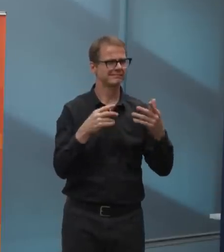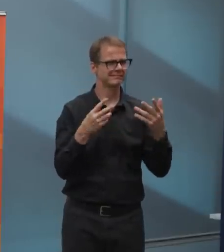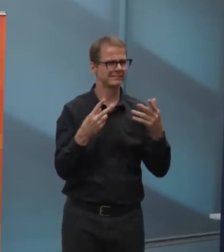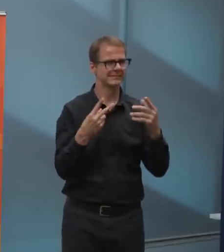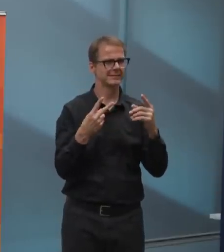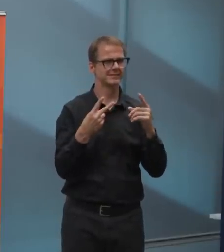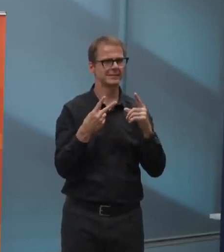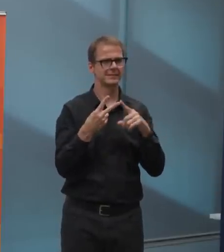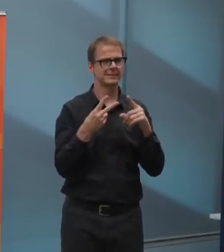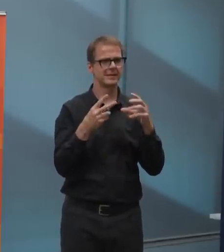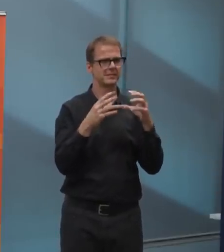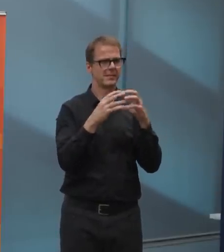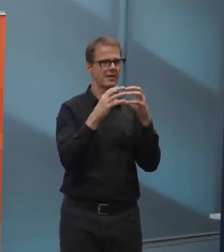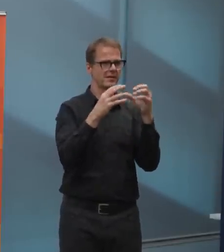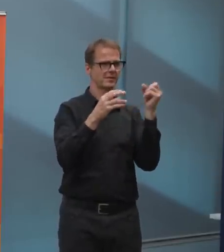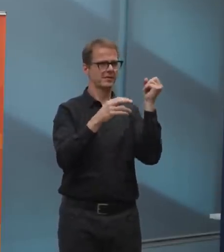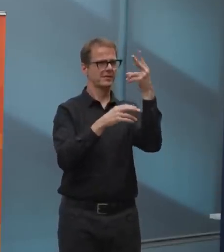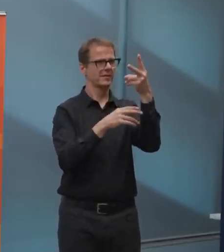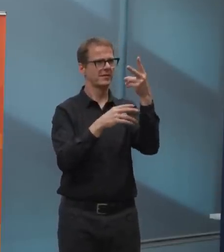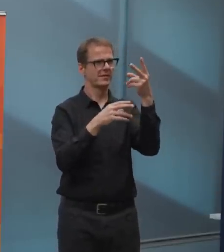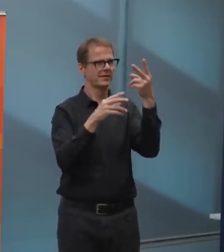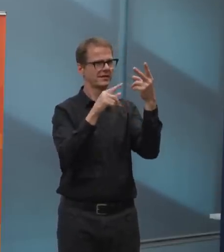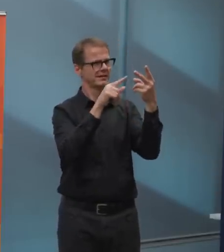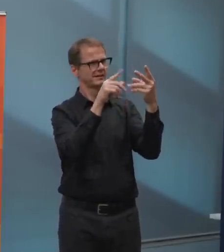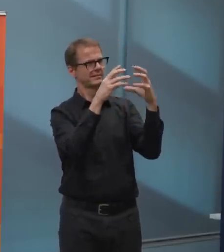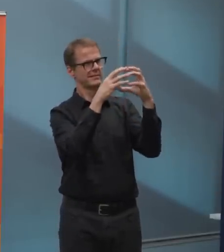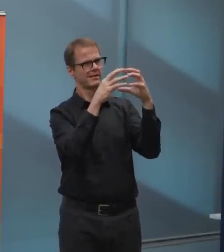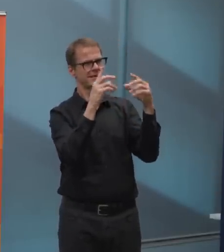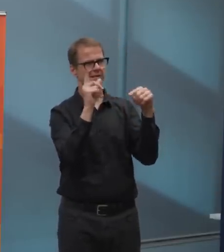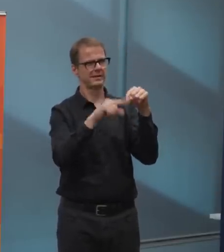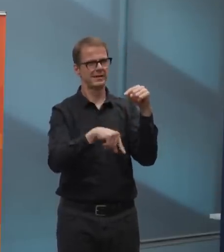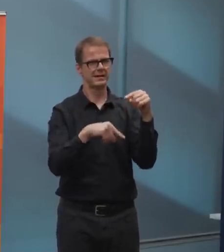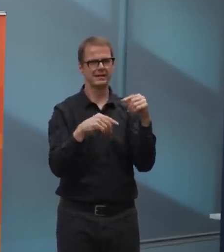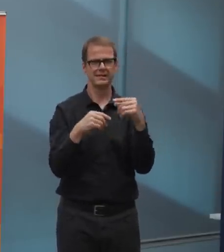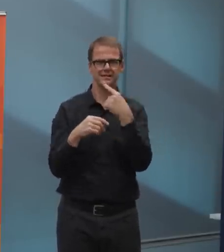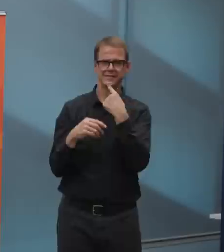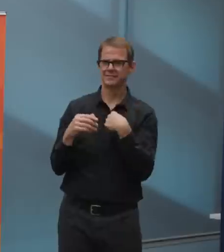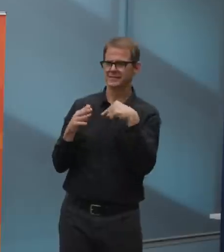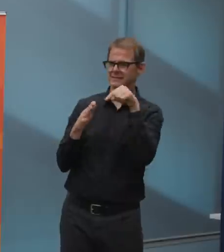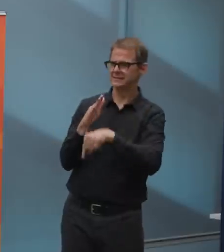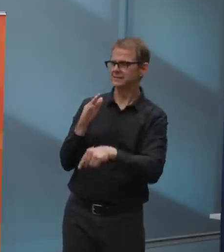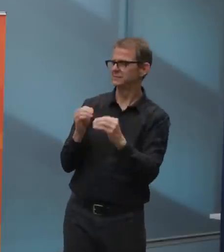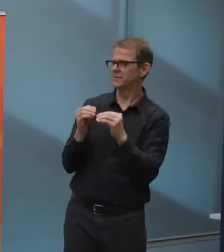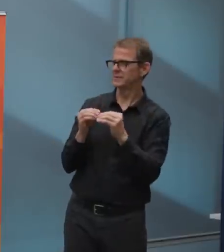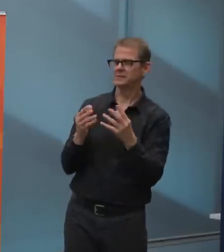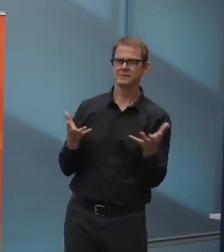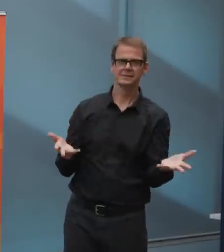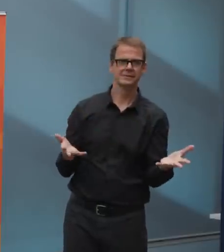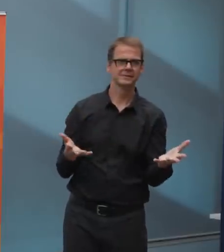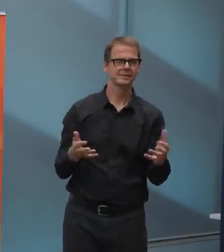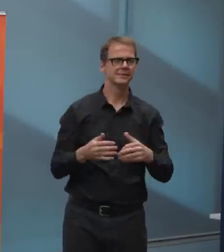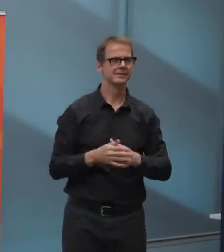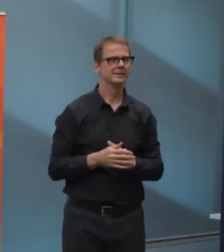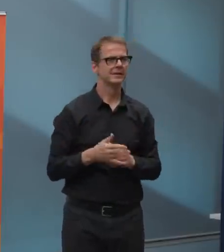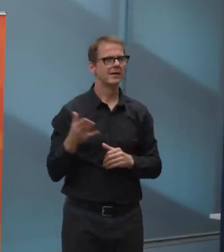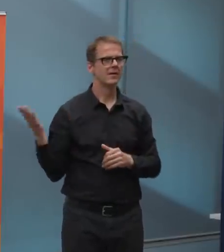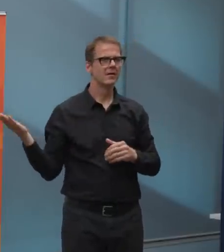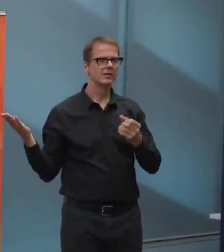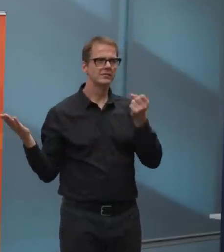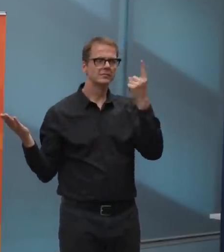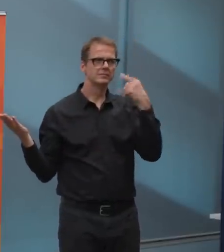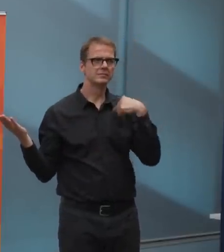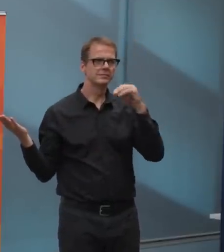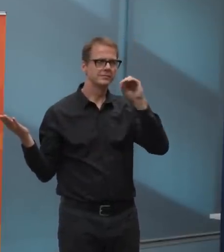football or something that, you know, it gets kind of that granular, right? Yeah. So it's, uh, I think on that one, no team sports, so don't know team activities.